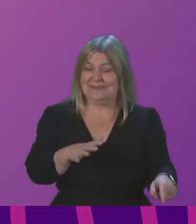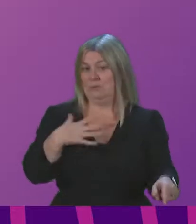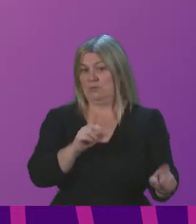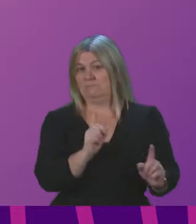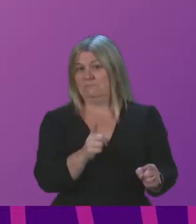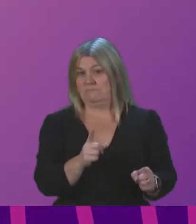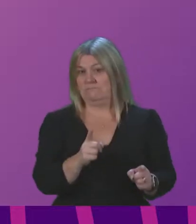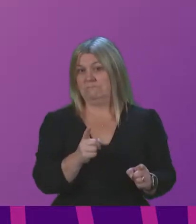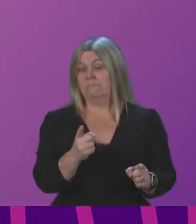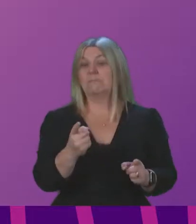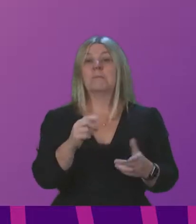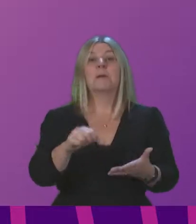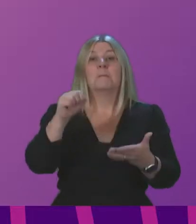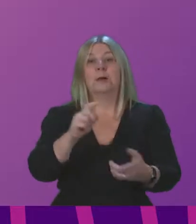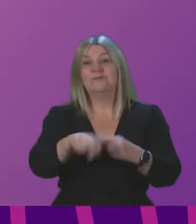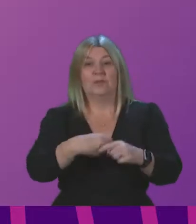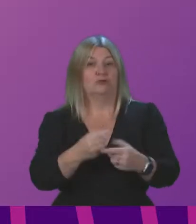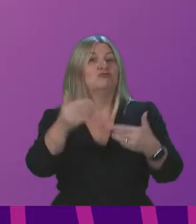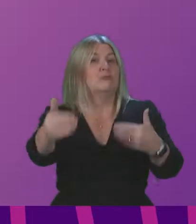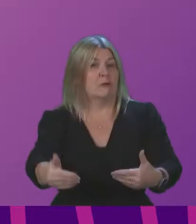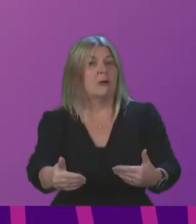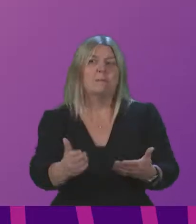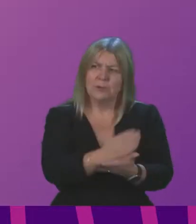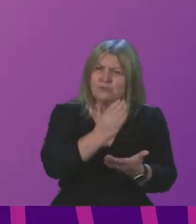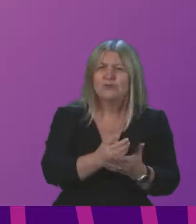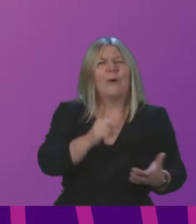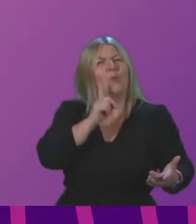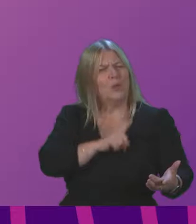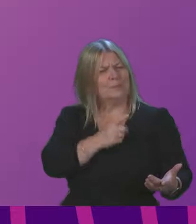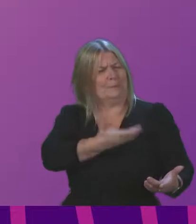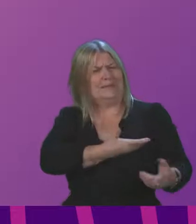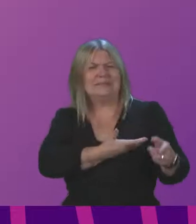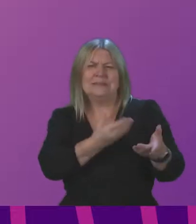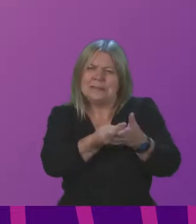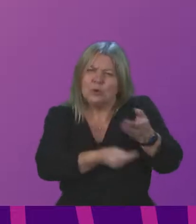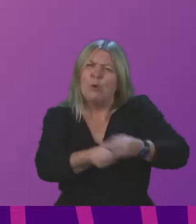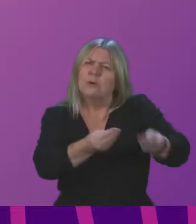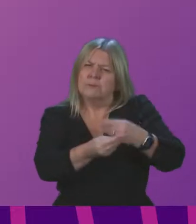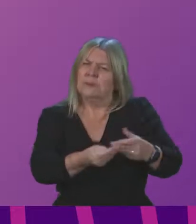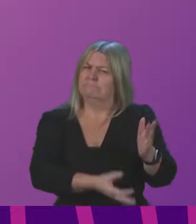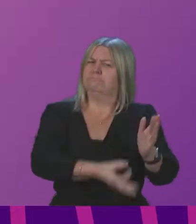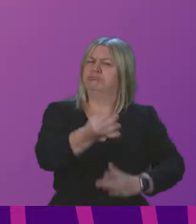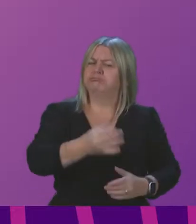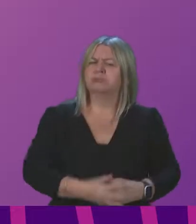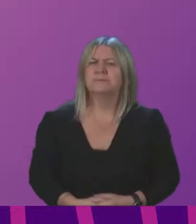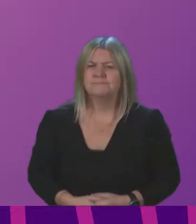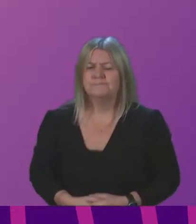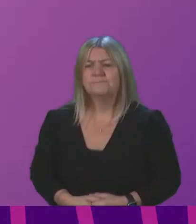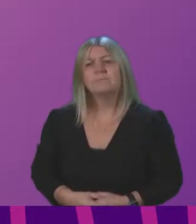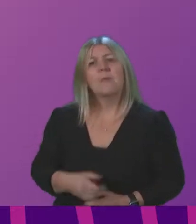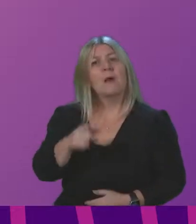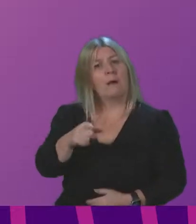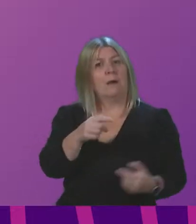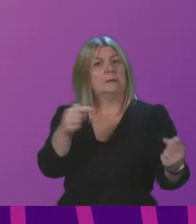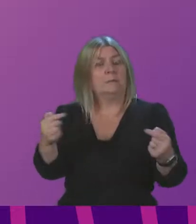ensure women's contribution to economic recovery can be realised. As we consider winter pressures in the debate this afternoon, our